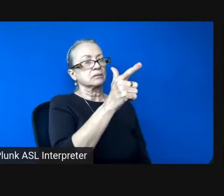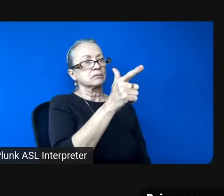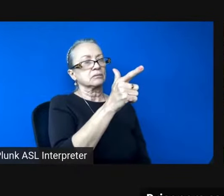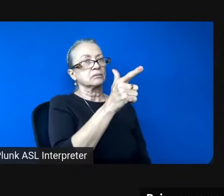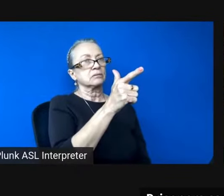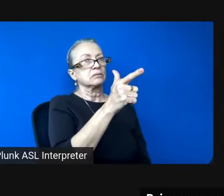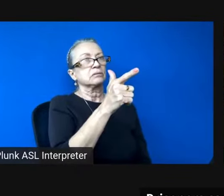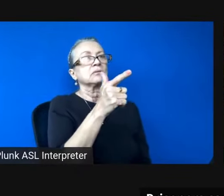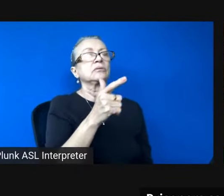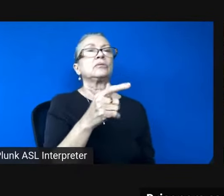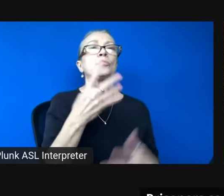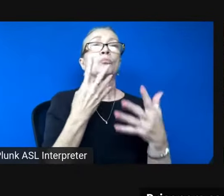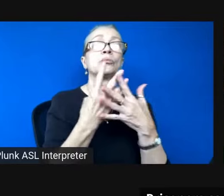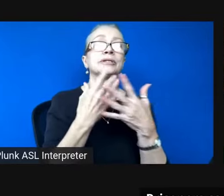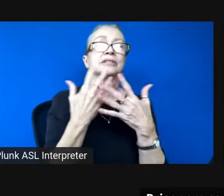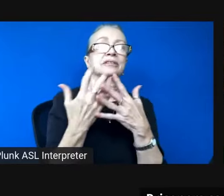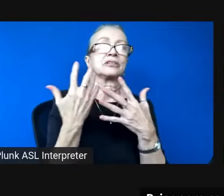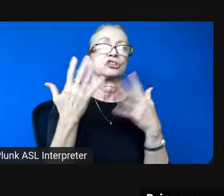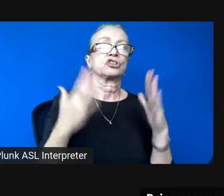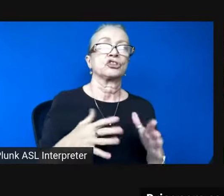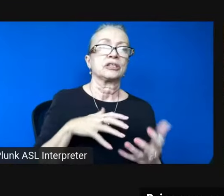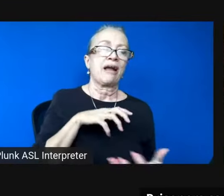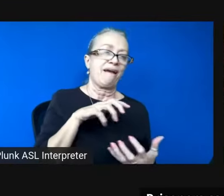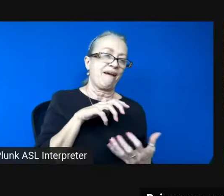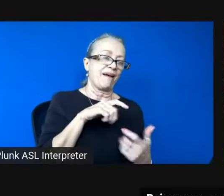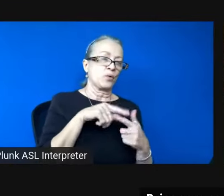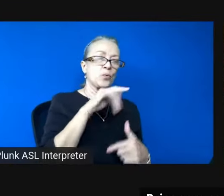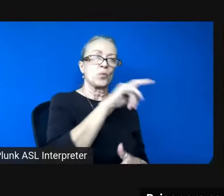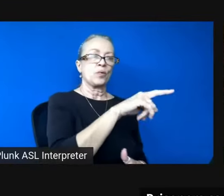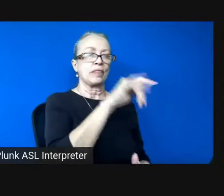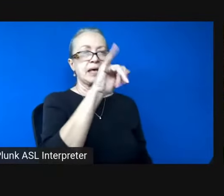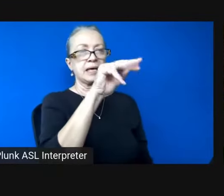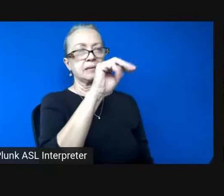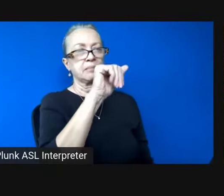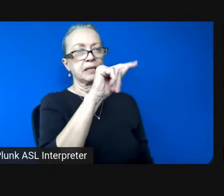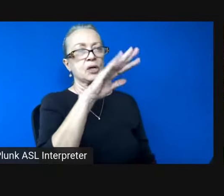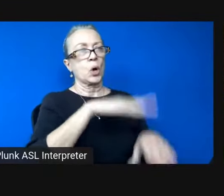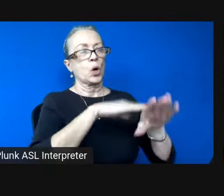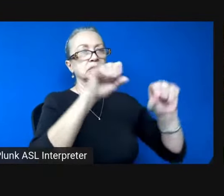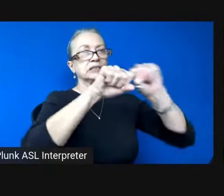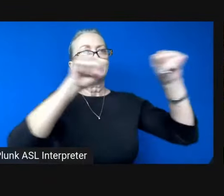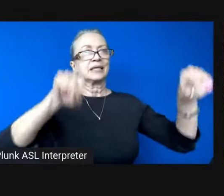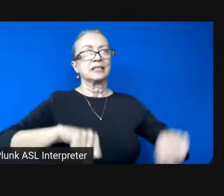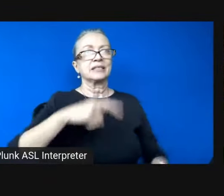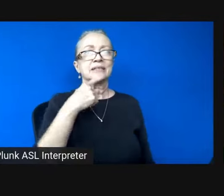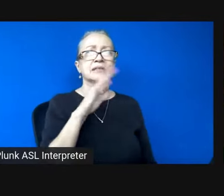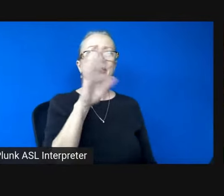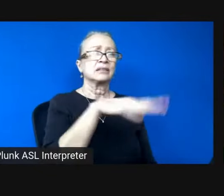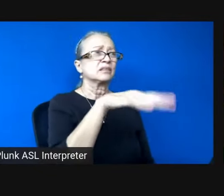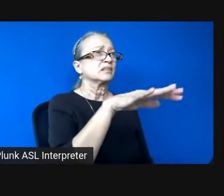prisoners cackled when the inmate on stage said is it not time for my